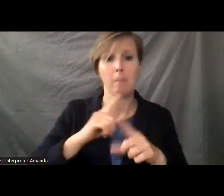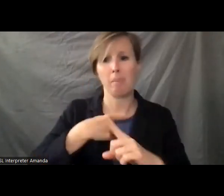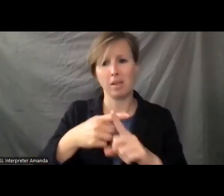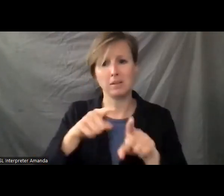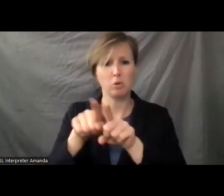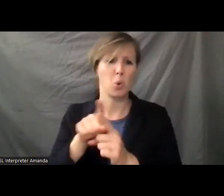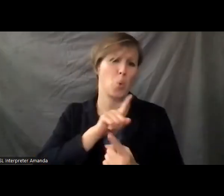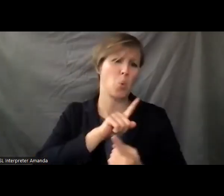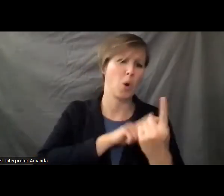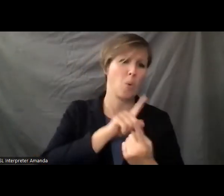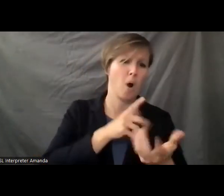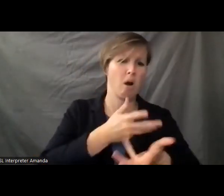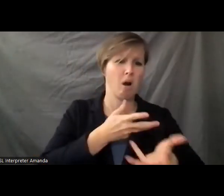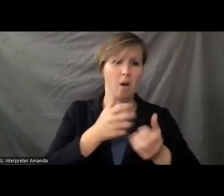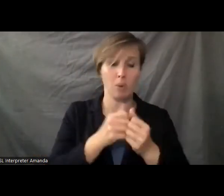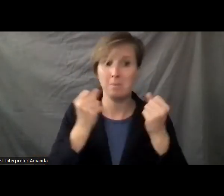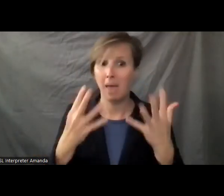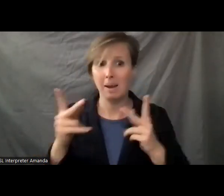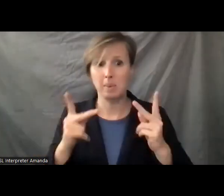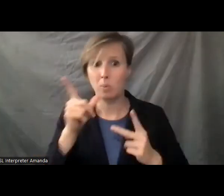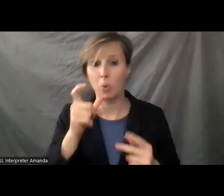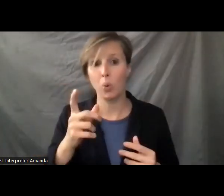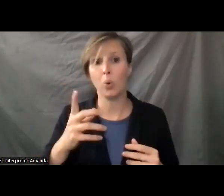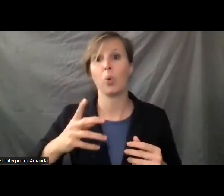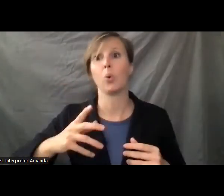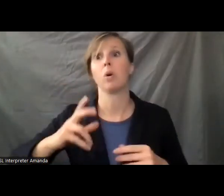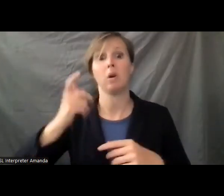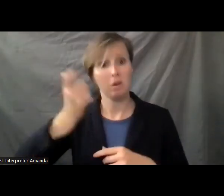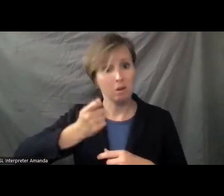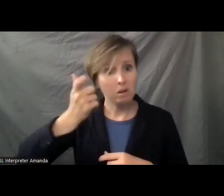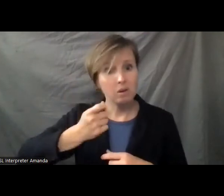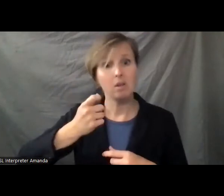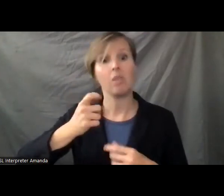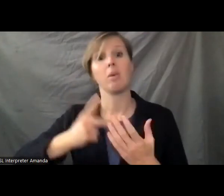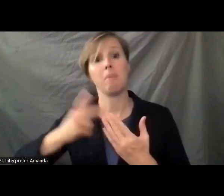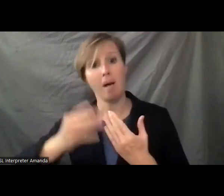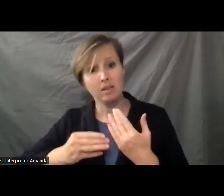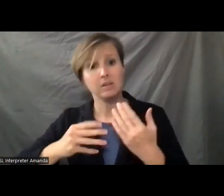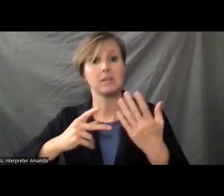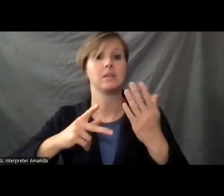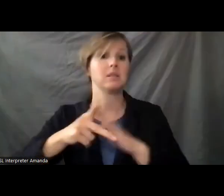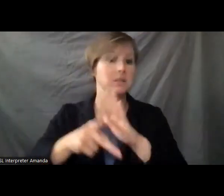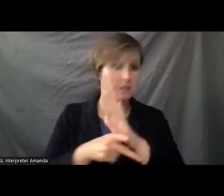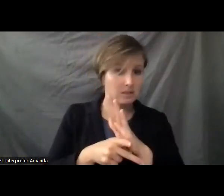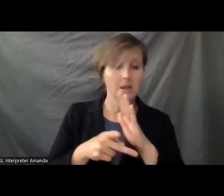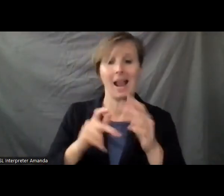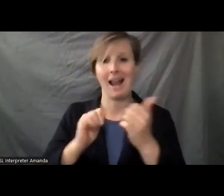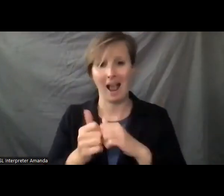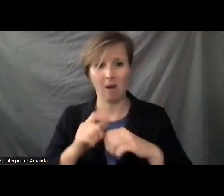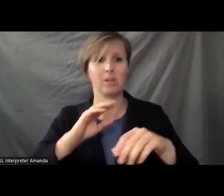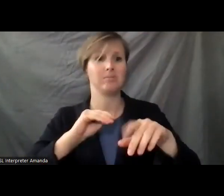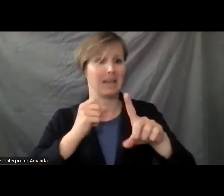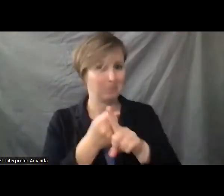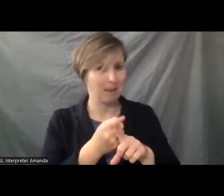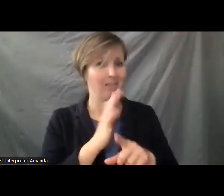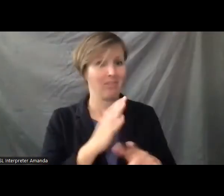with so many people that are affected by these policies and programs and the impact it has on the quality of their life. So